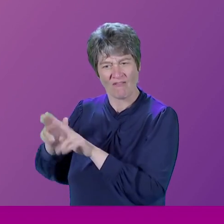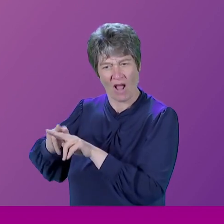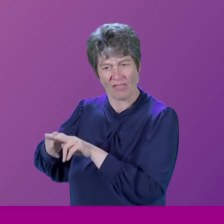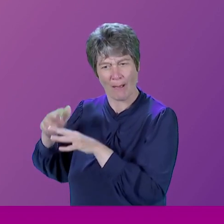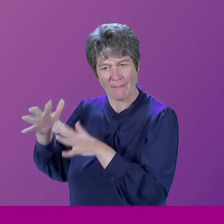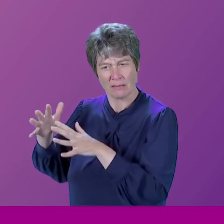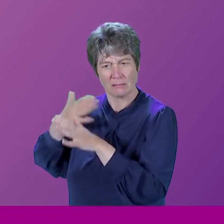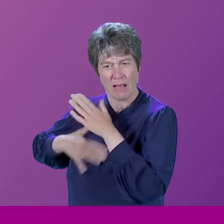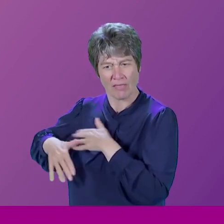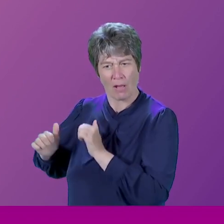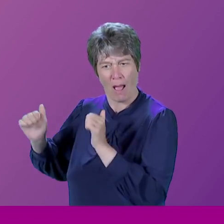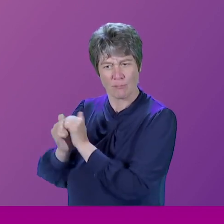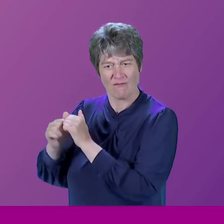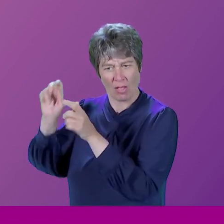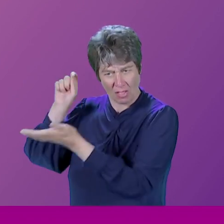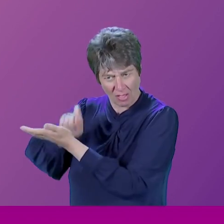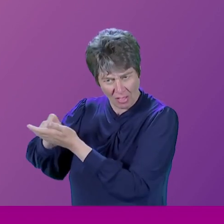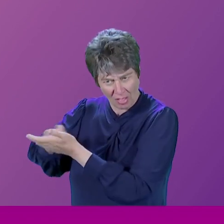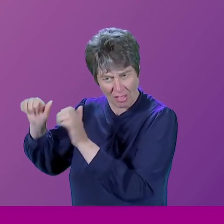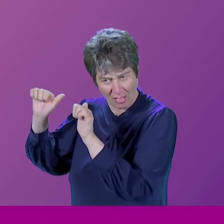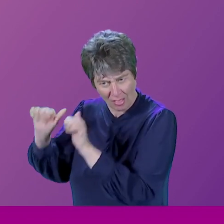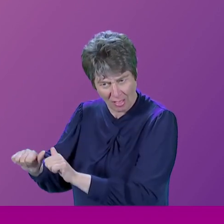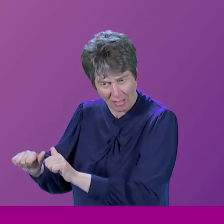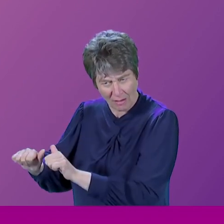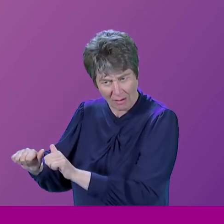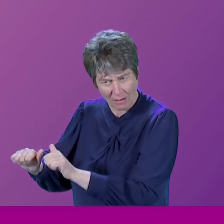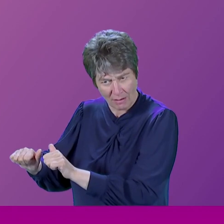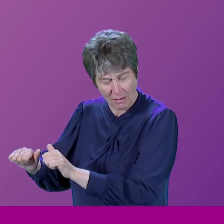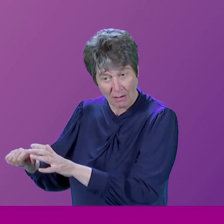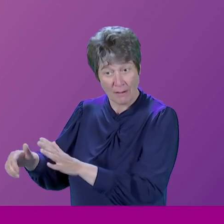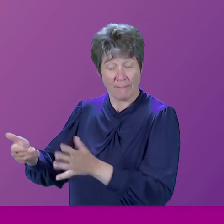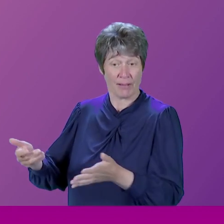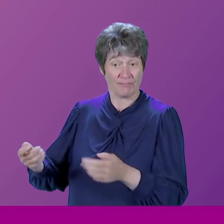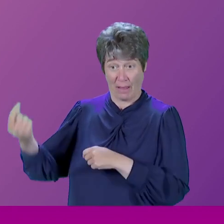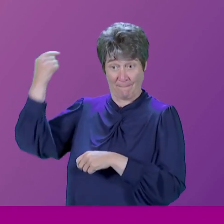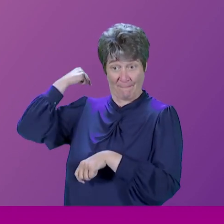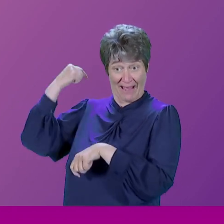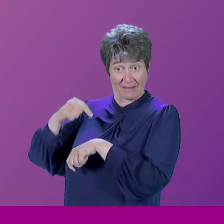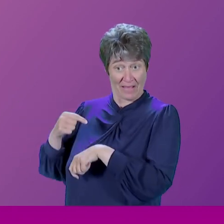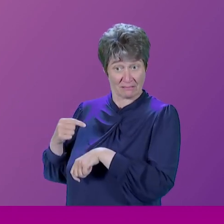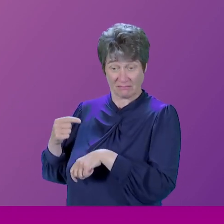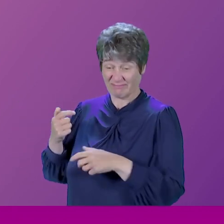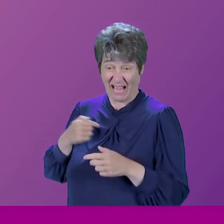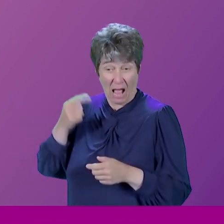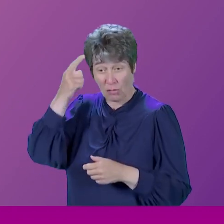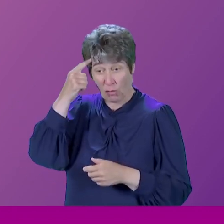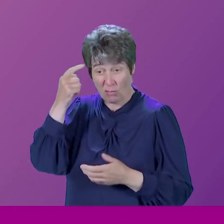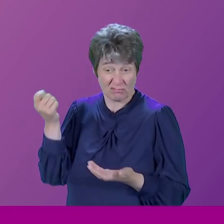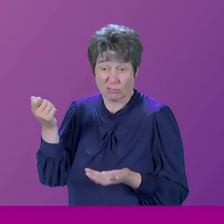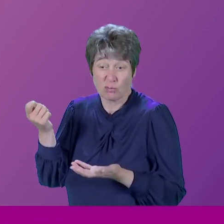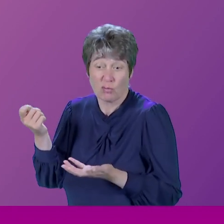required to do. But I don't think... I mean, I didn't think about it much at the time, but I do now. I don't think the ethical issues end there.